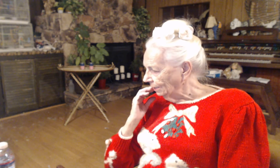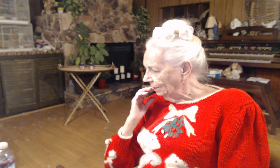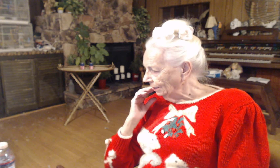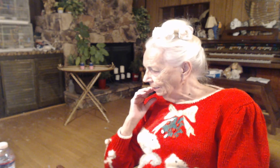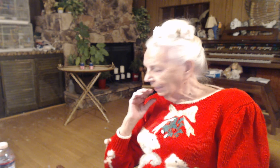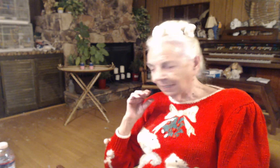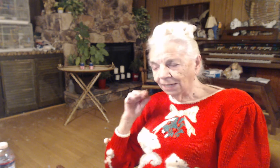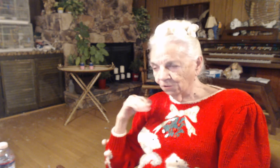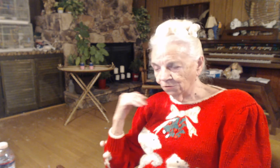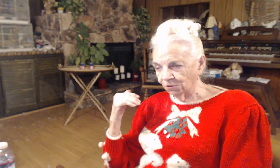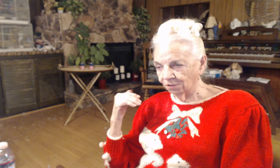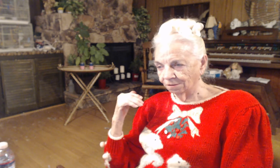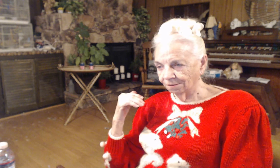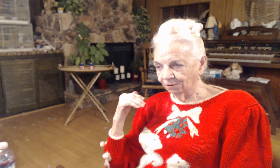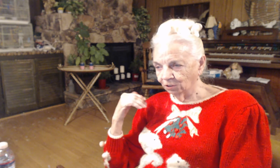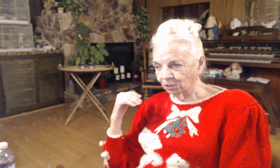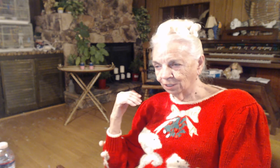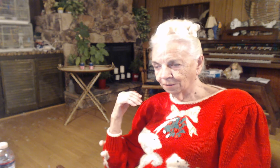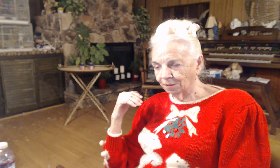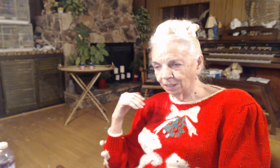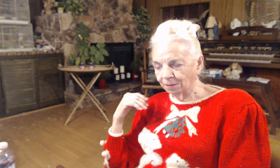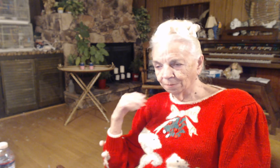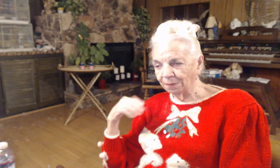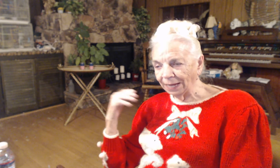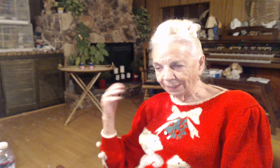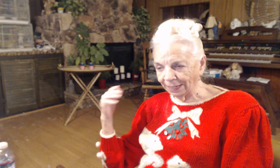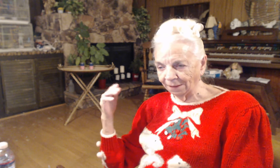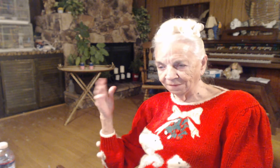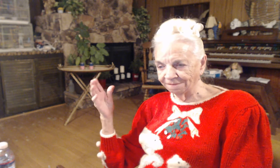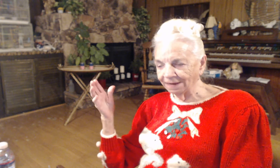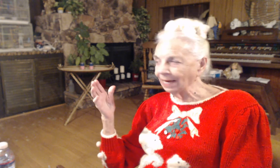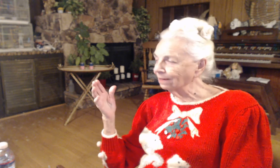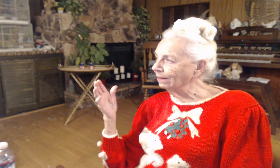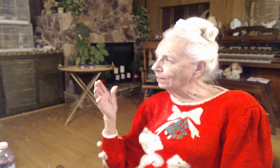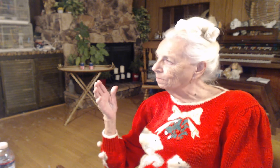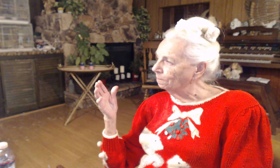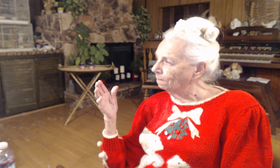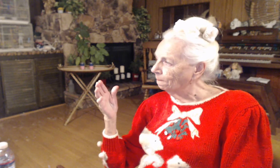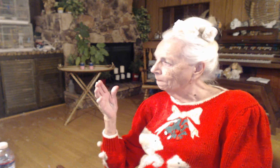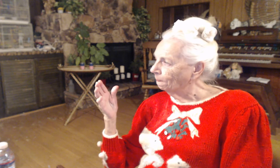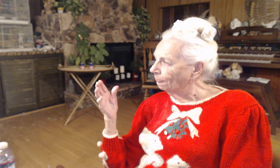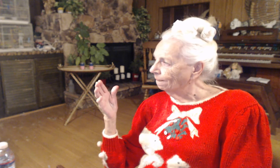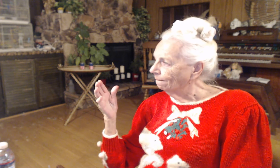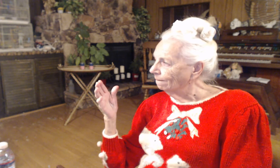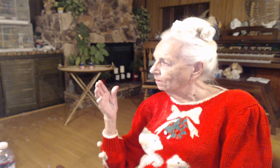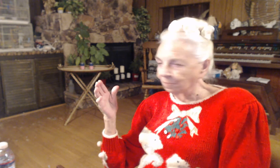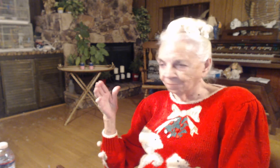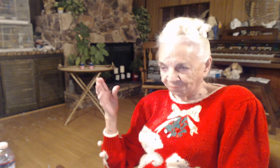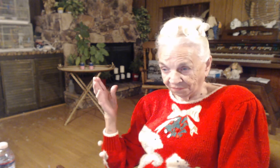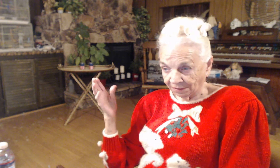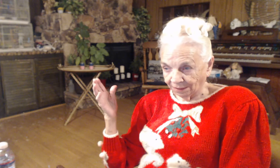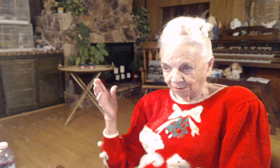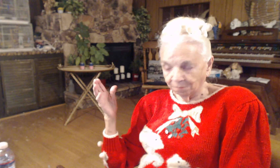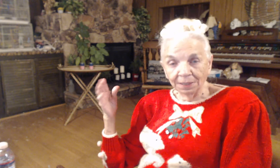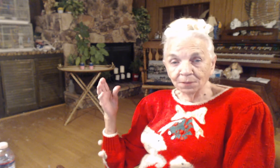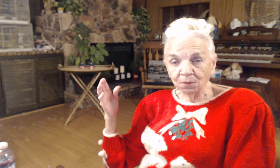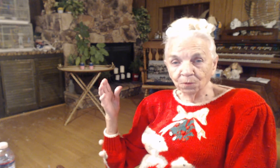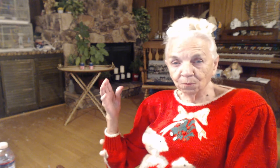And I used to look back at the fact that... Maybe we were